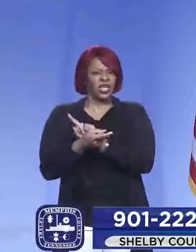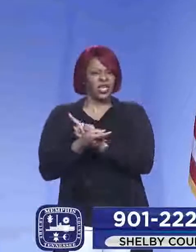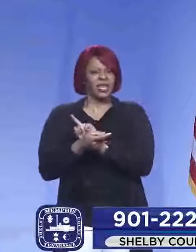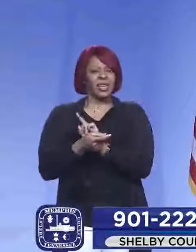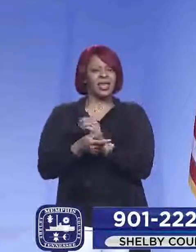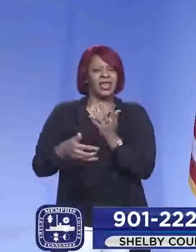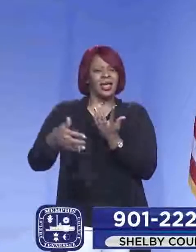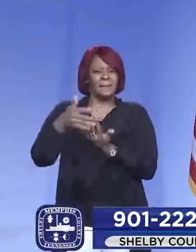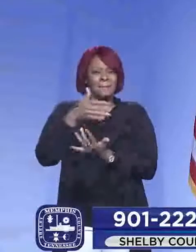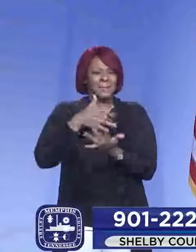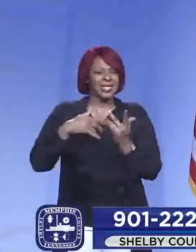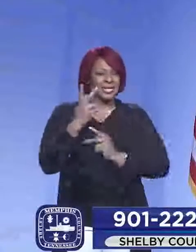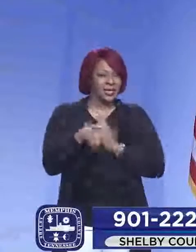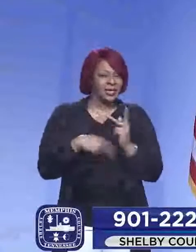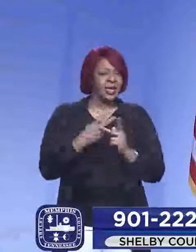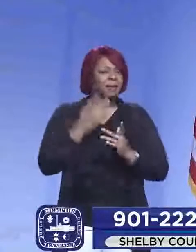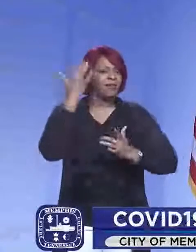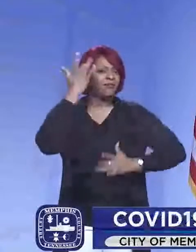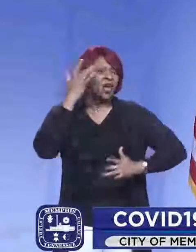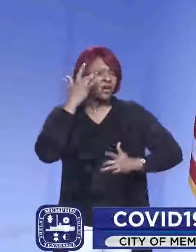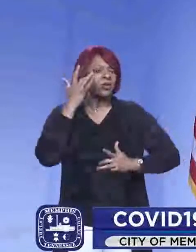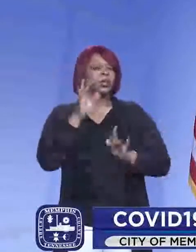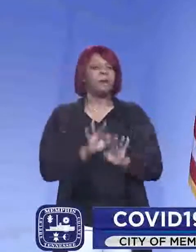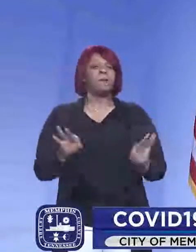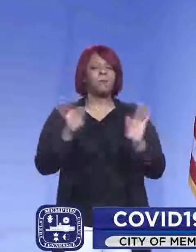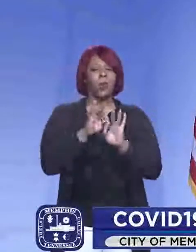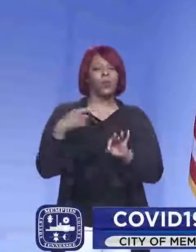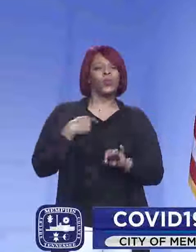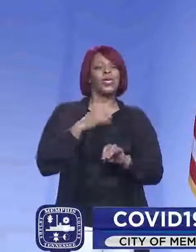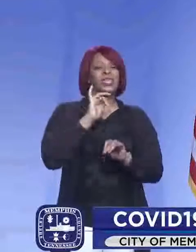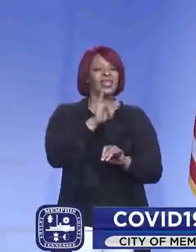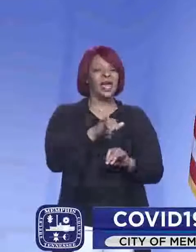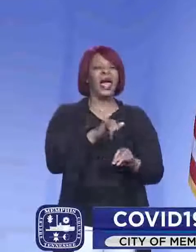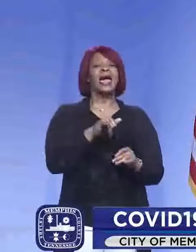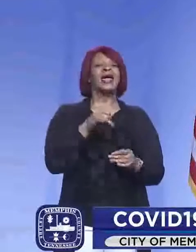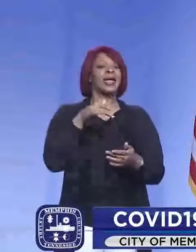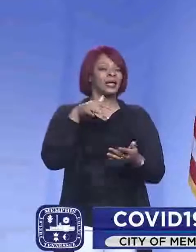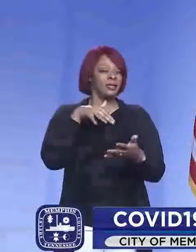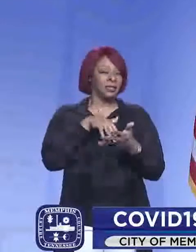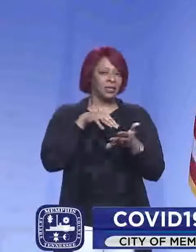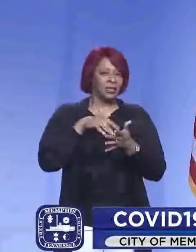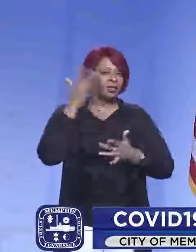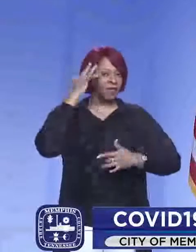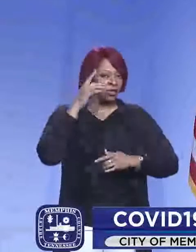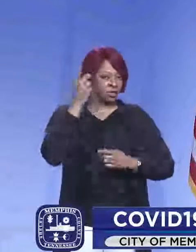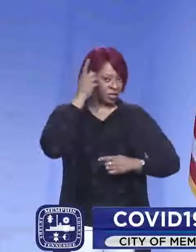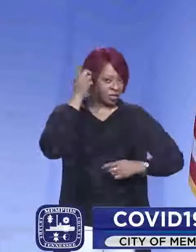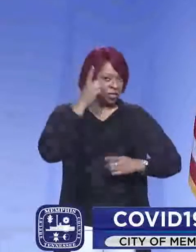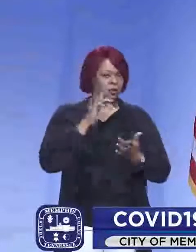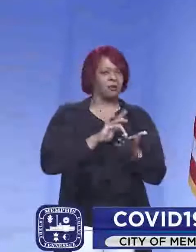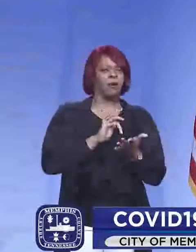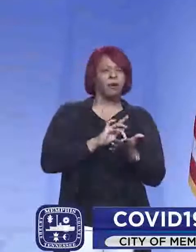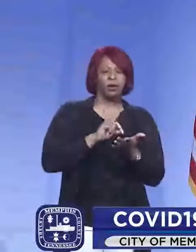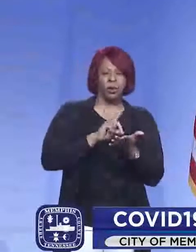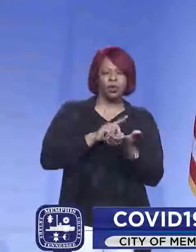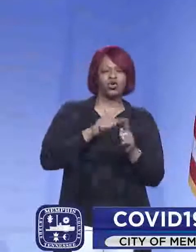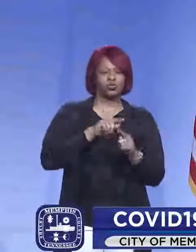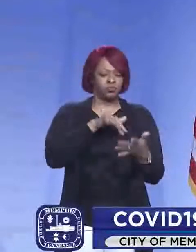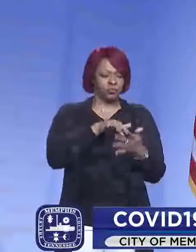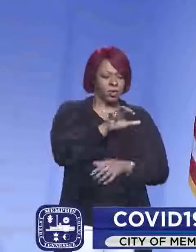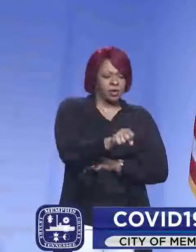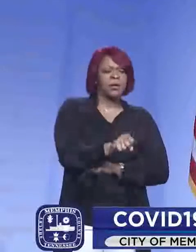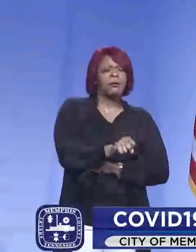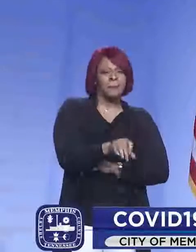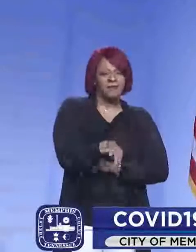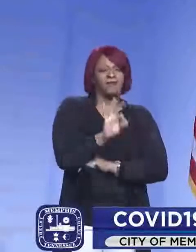of viral strains that it's going to be important for the epidemiology, the first way we would know about that is if somebody got a test and then it got to the lab